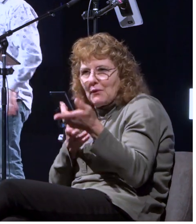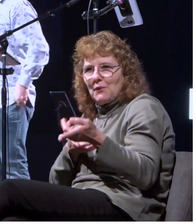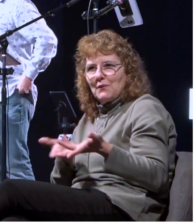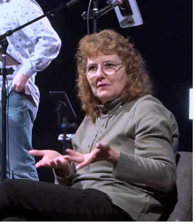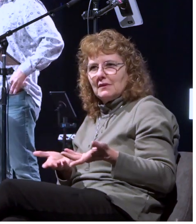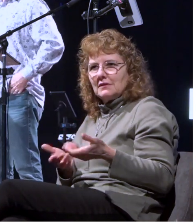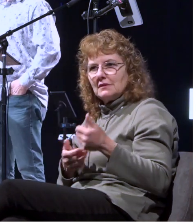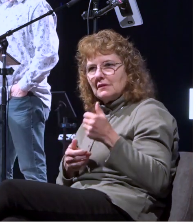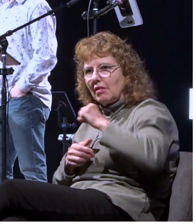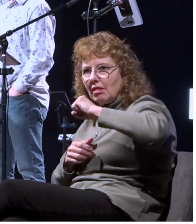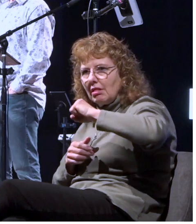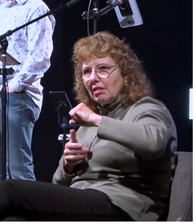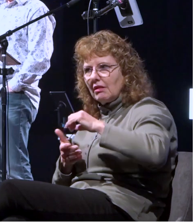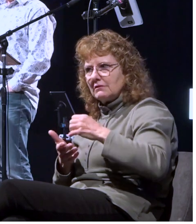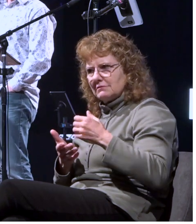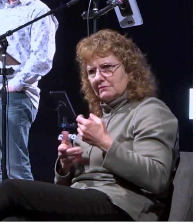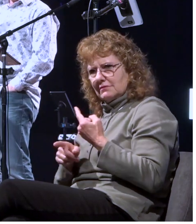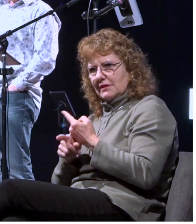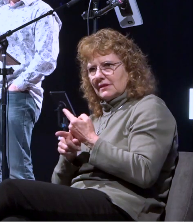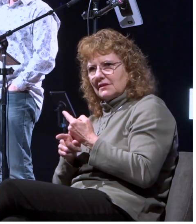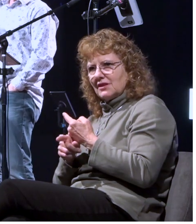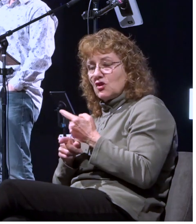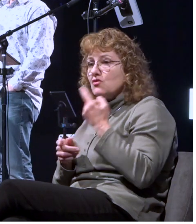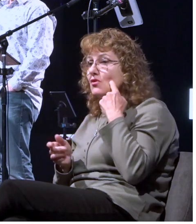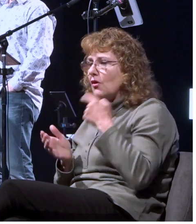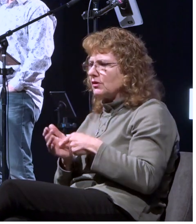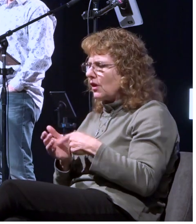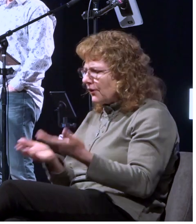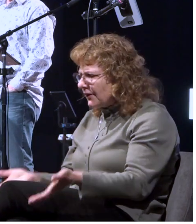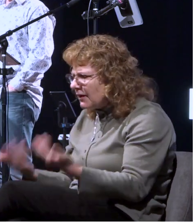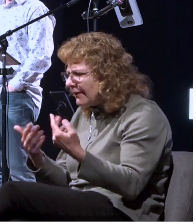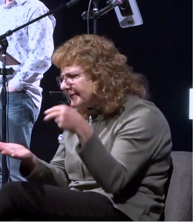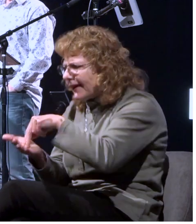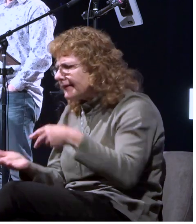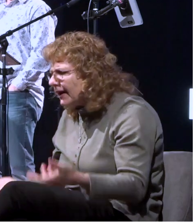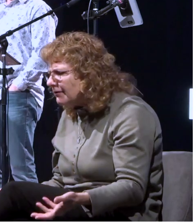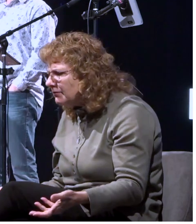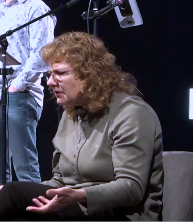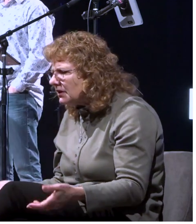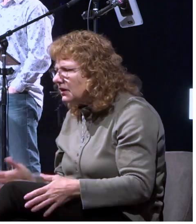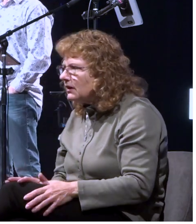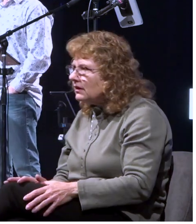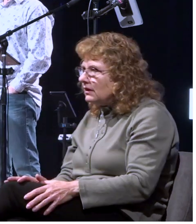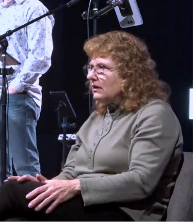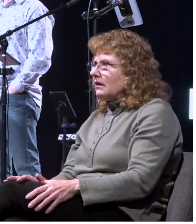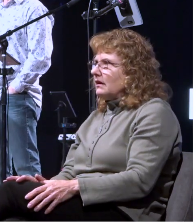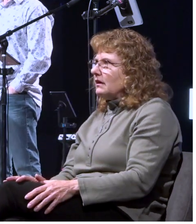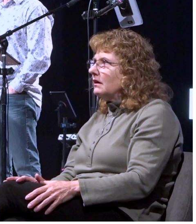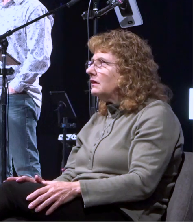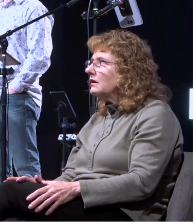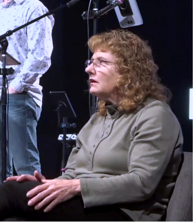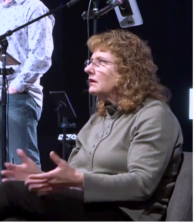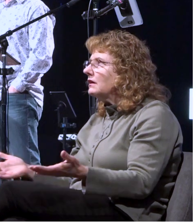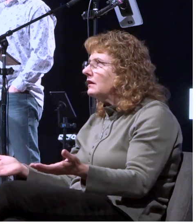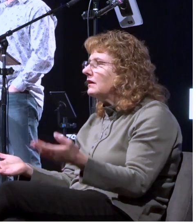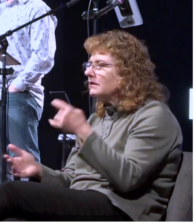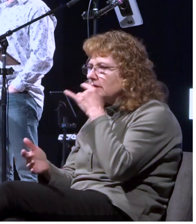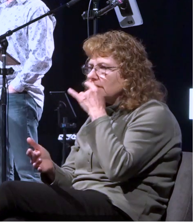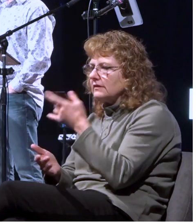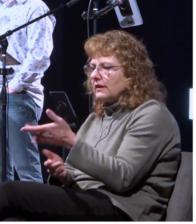hey you know stand up or whatever the command is and and and they're like you know uh uh or